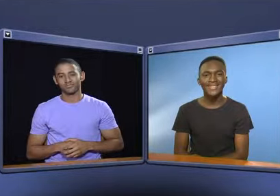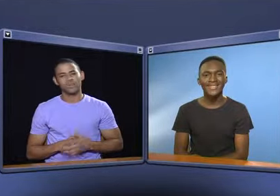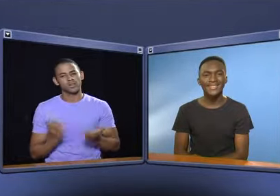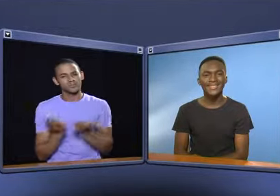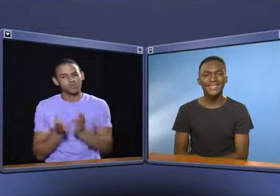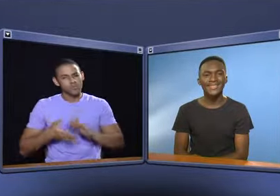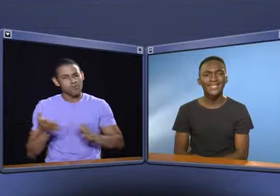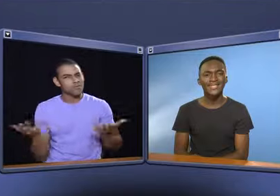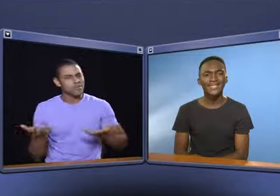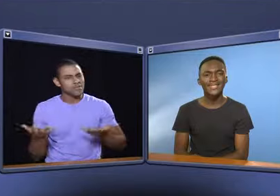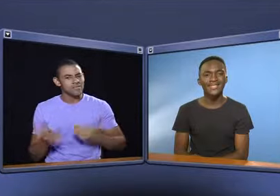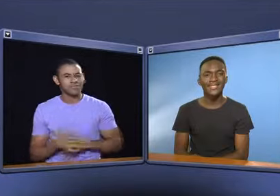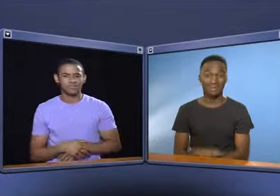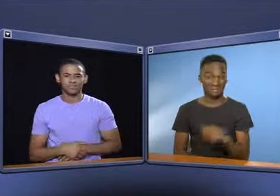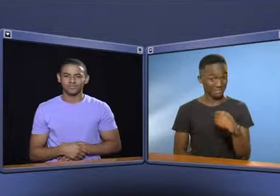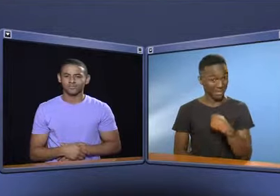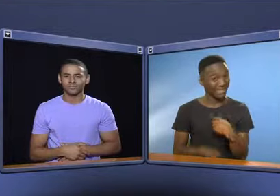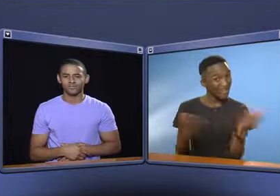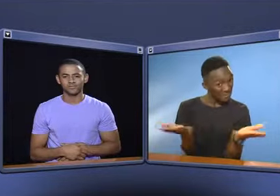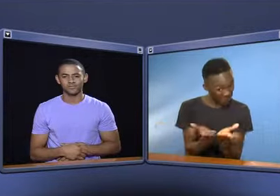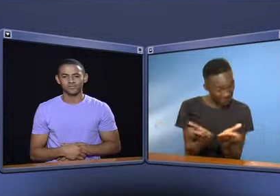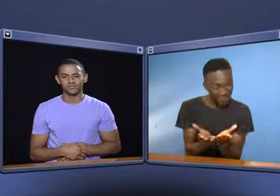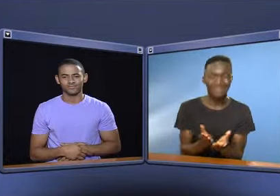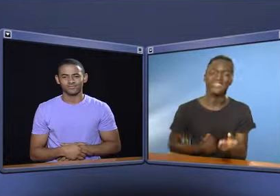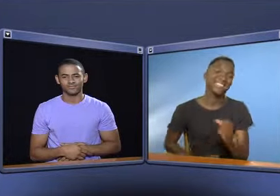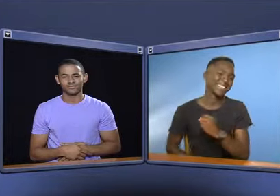Where did you go to school? I went to school at St. Vincent.